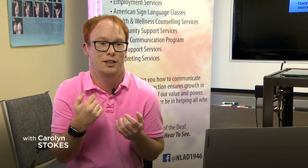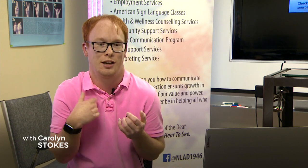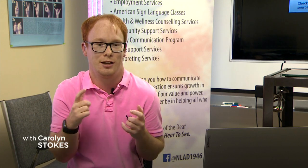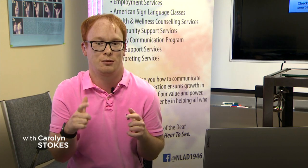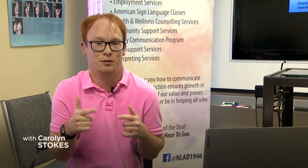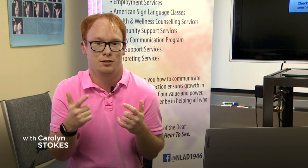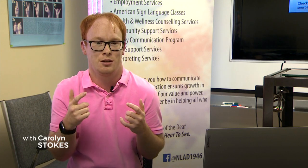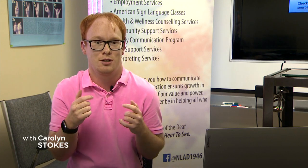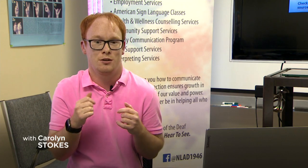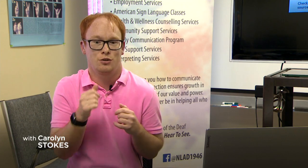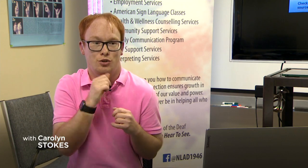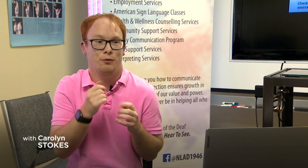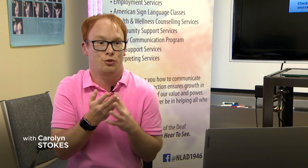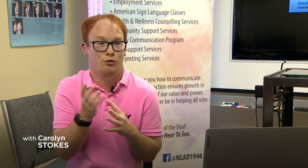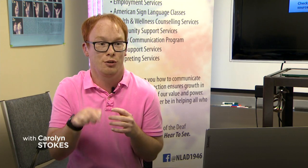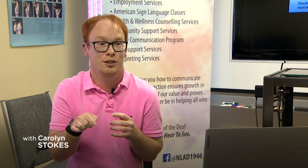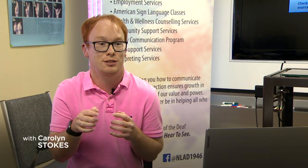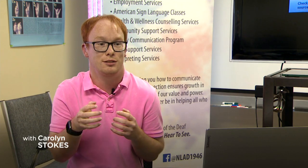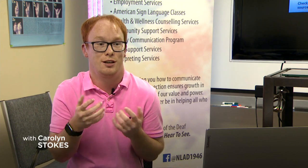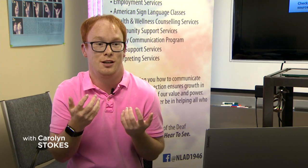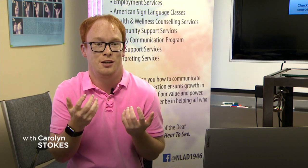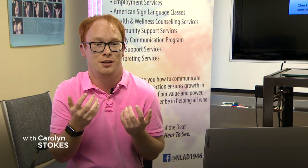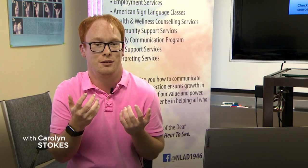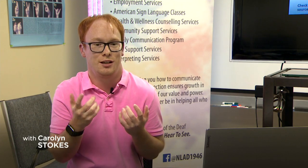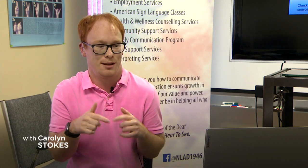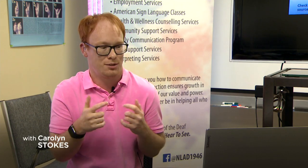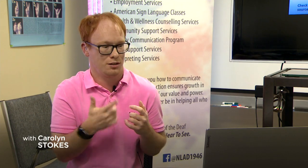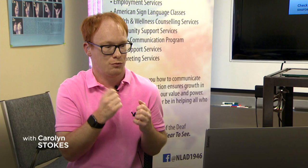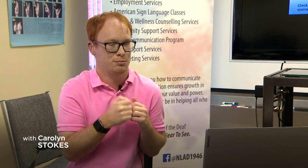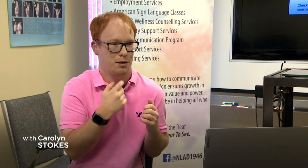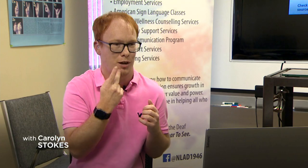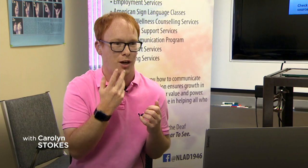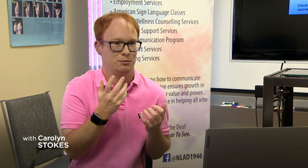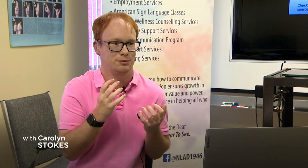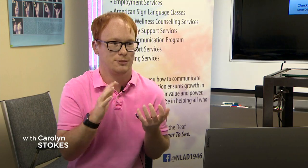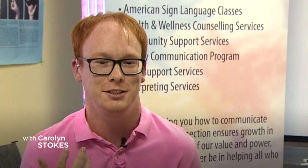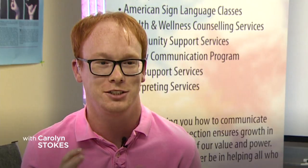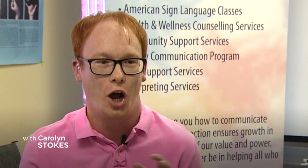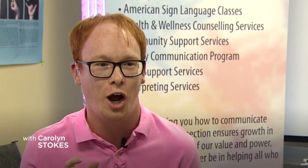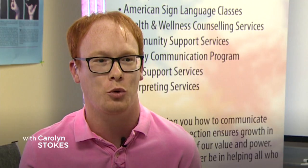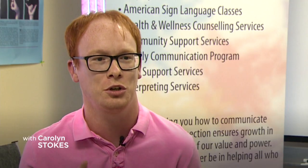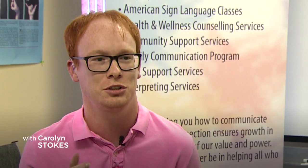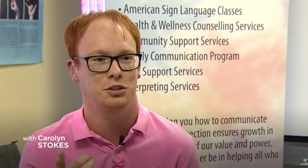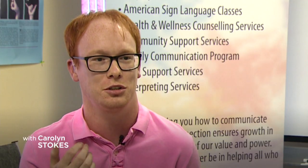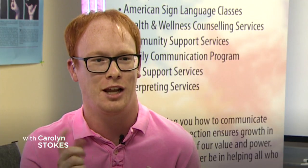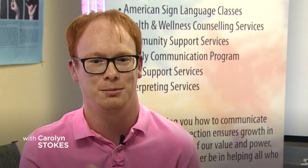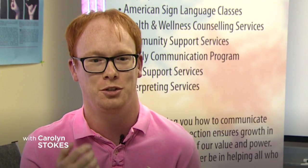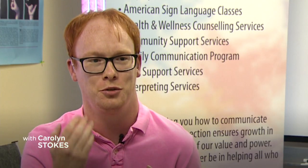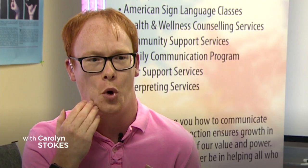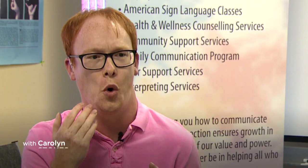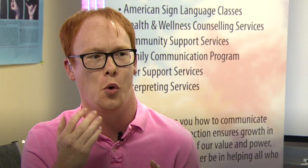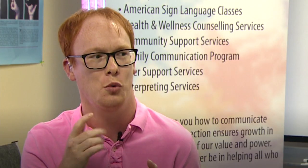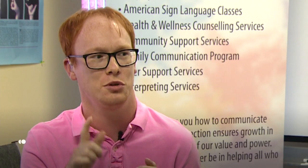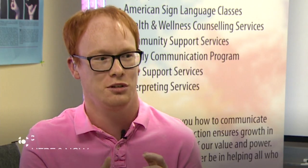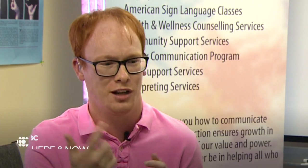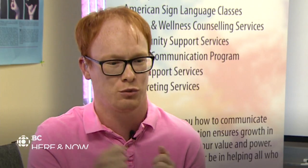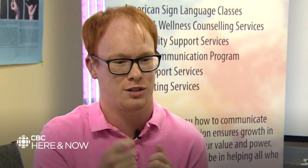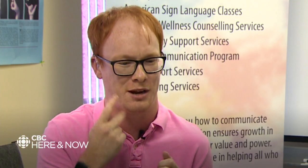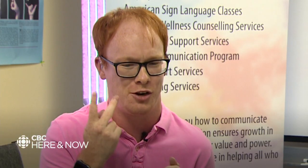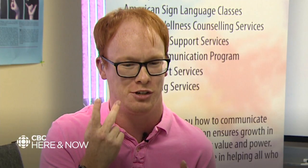that I have to suffer through this and have to live with my mom. It's awkward to have to know you live with the parent